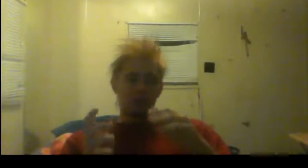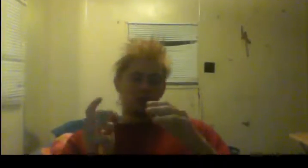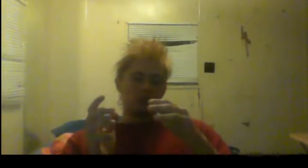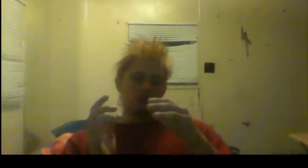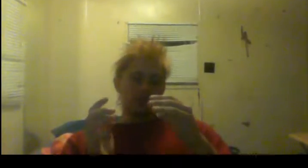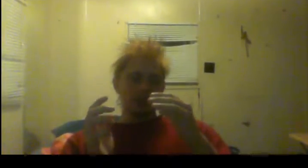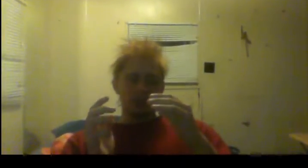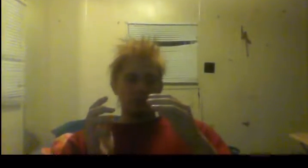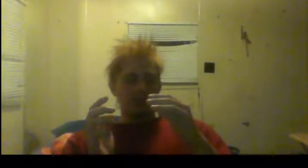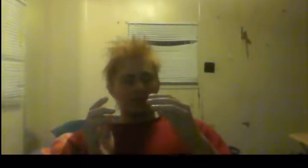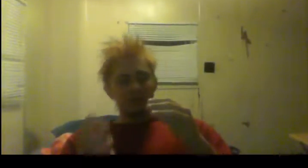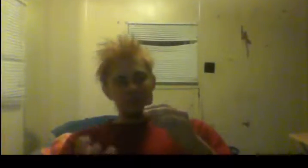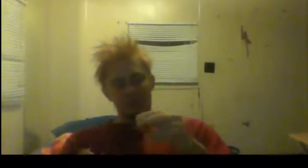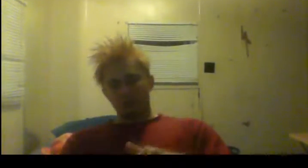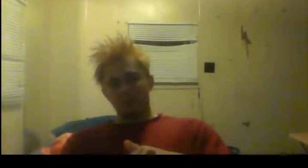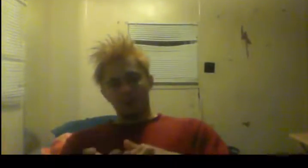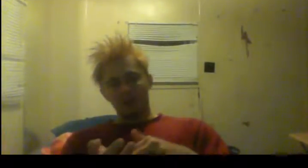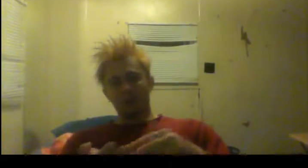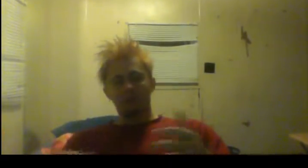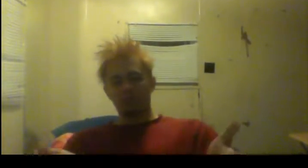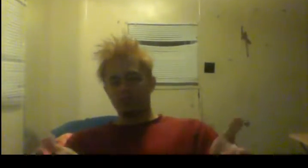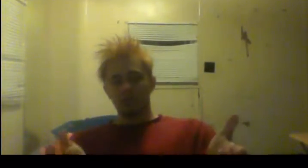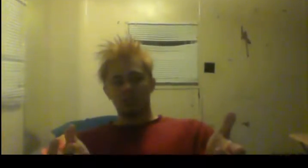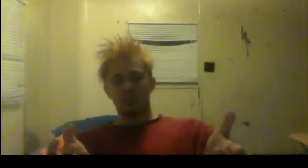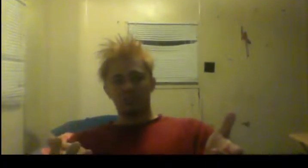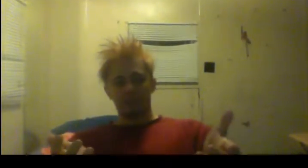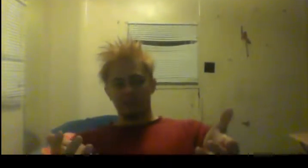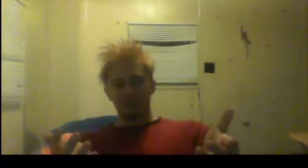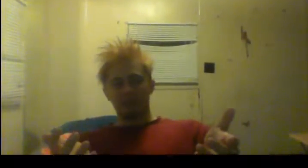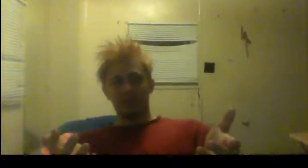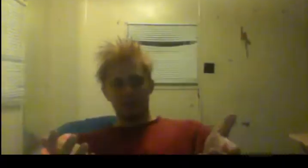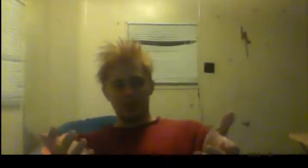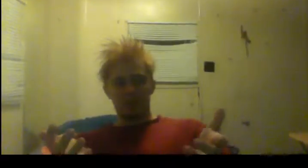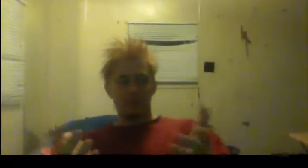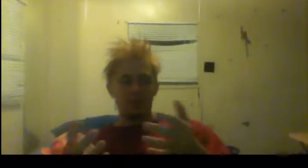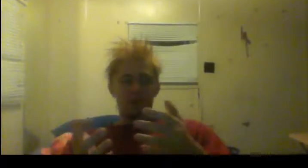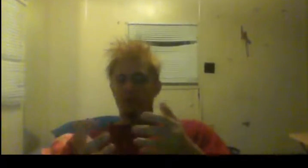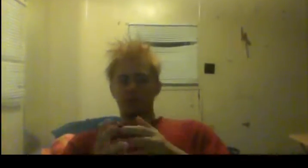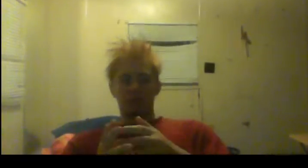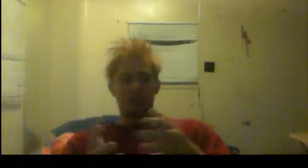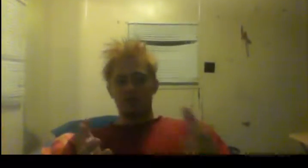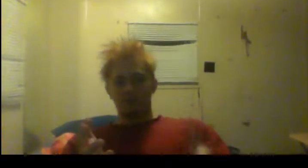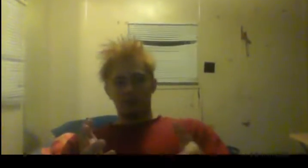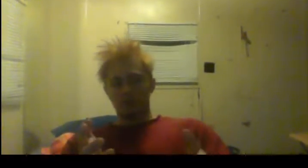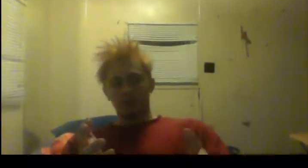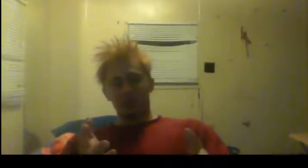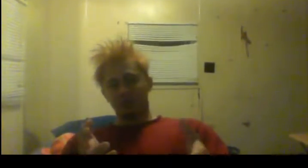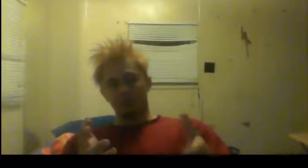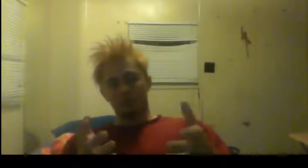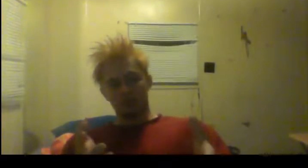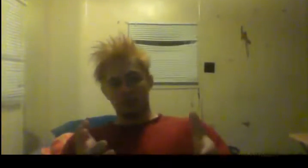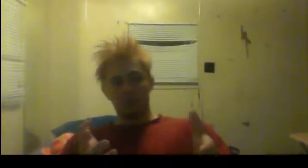You could drink. You don't have to depend on protein shakes and everything like that, man. You're getting enough protein. Trust me.